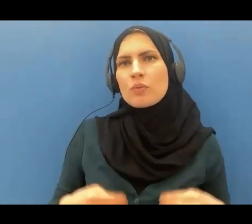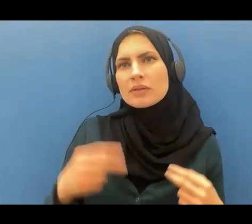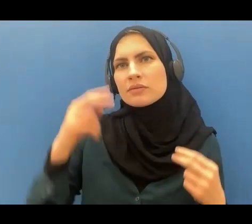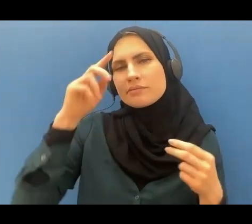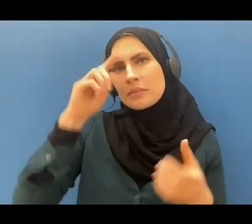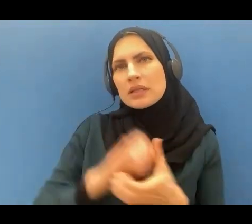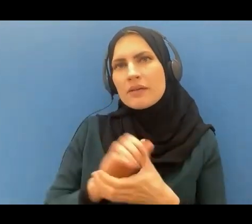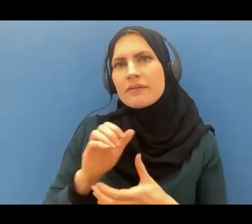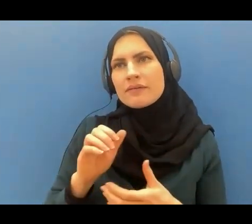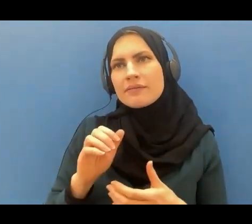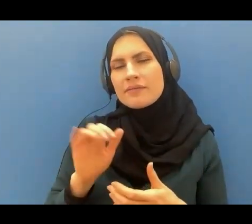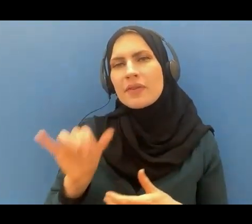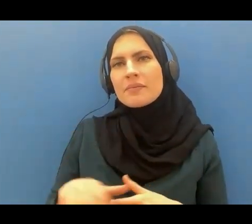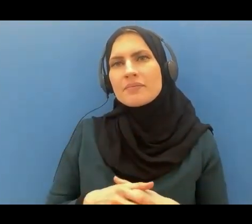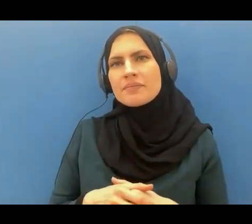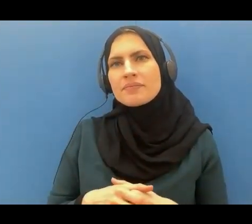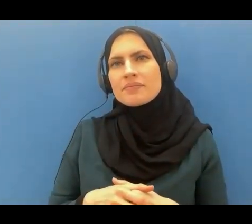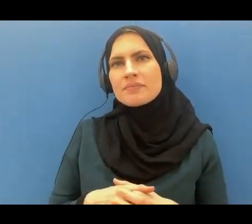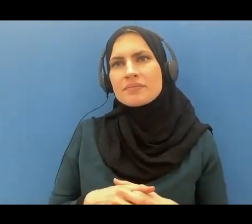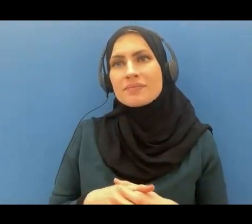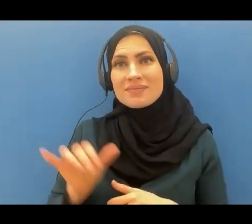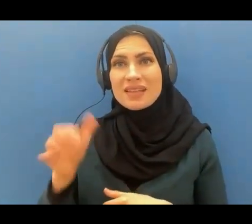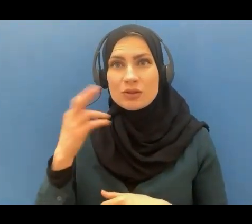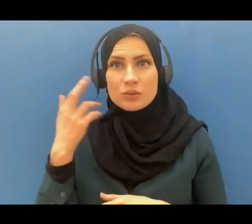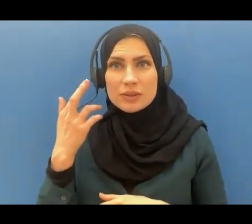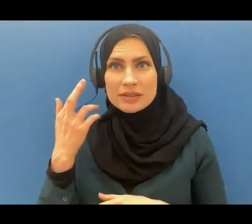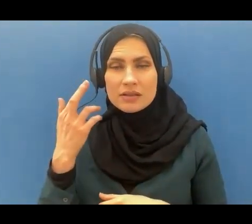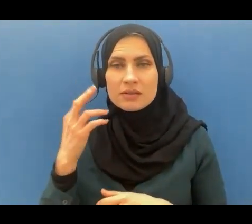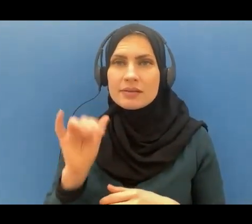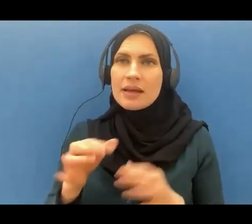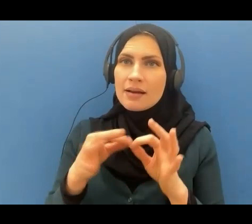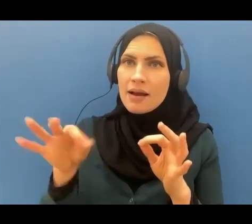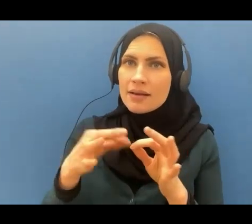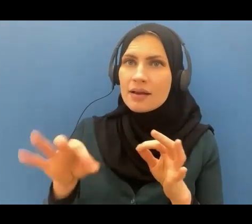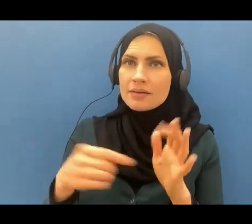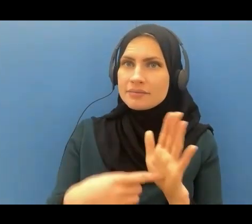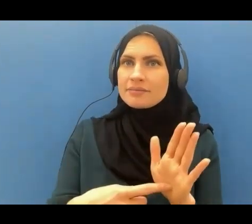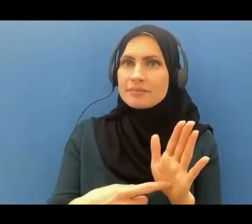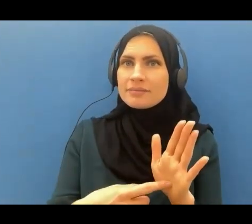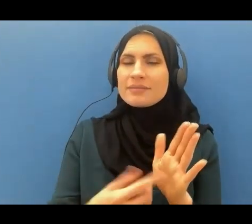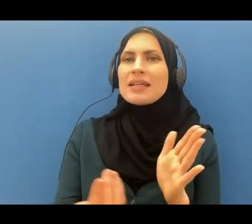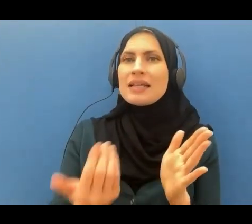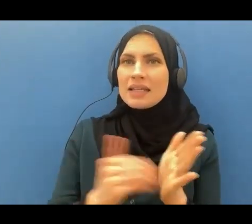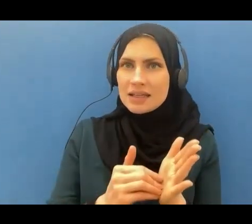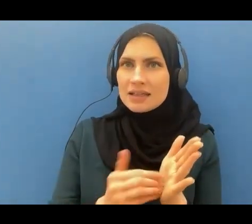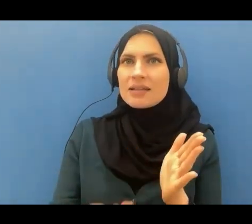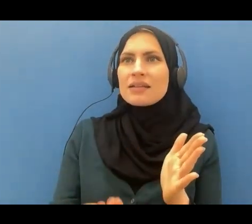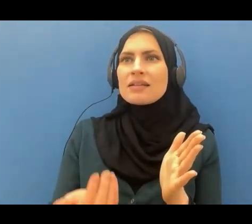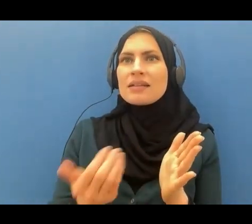and that's why such ayat such verses are spread throughout the